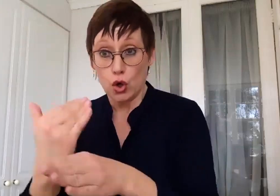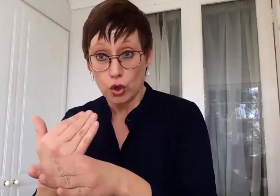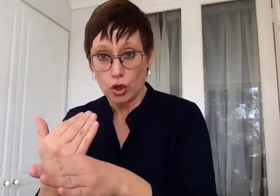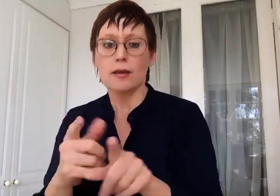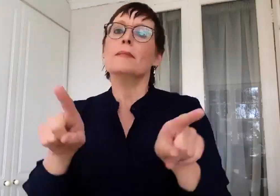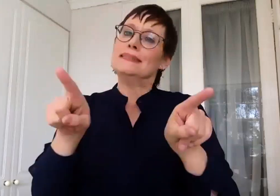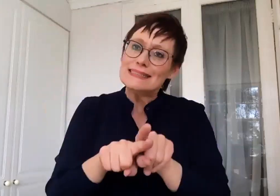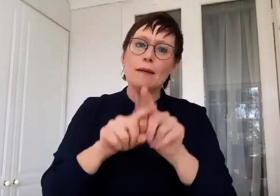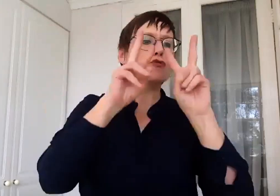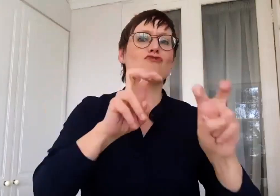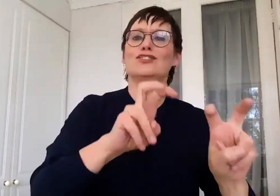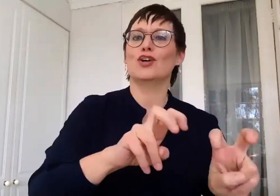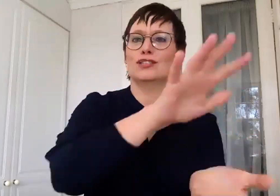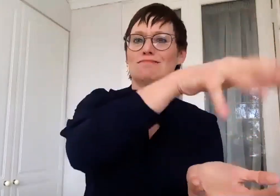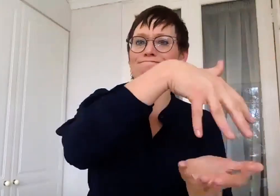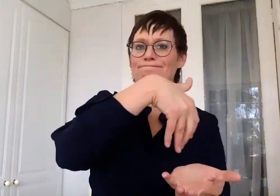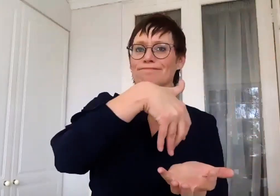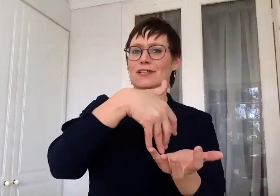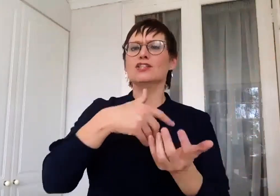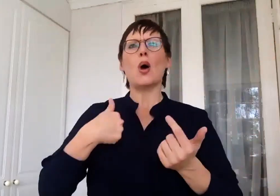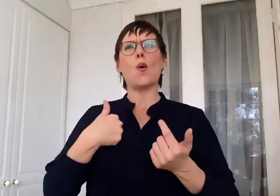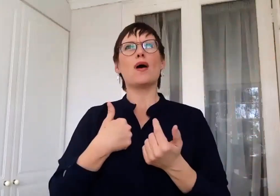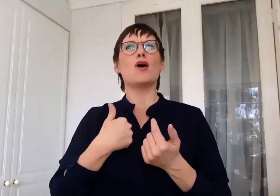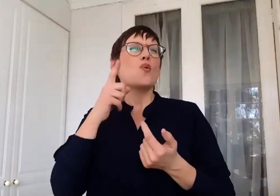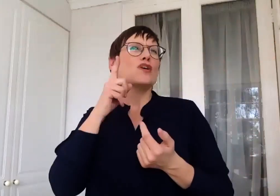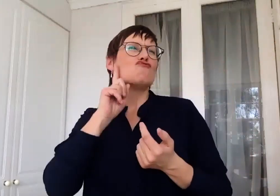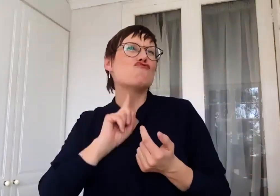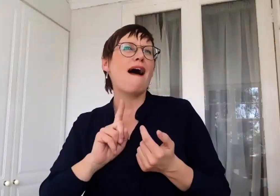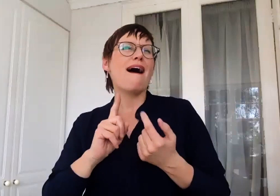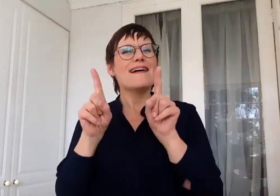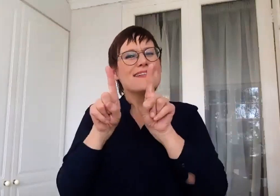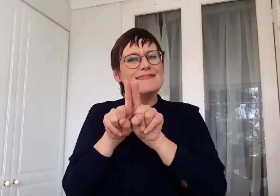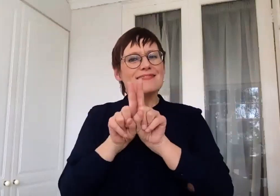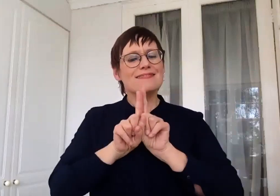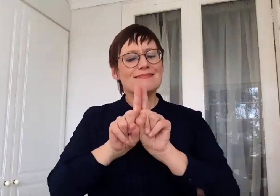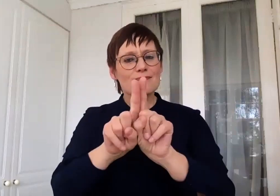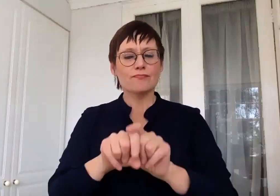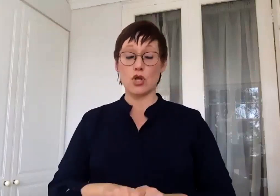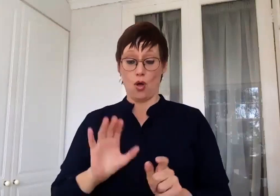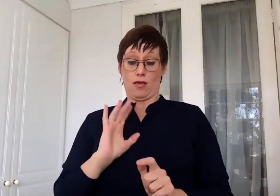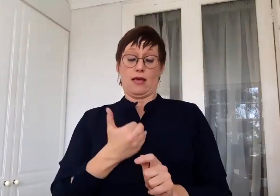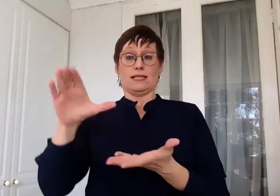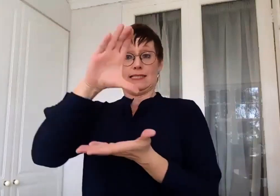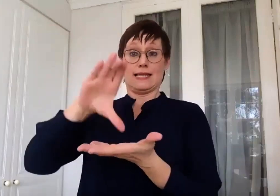in what we learn and what we can share. And in fact, two of my deaf colleagues, so there are three academics in the Centre for Deaf Studies and about